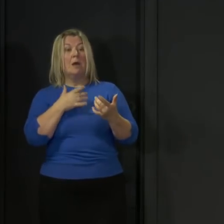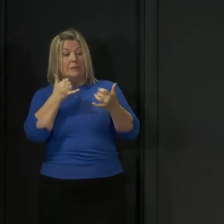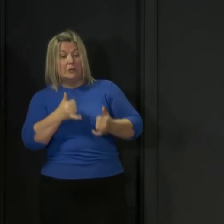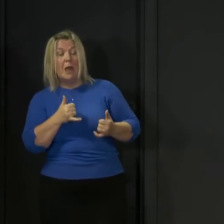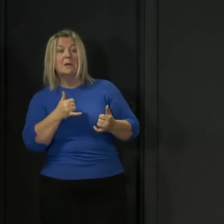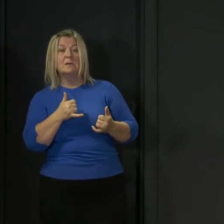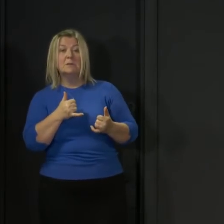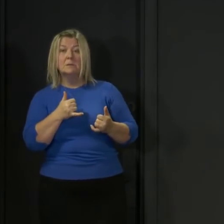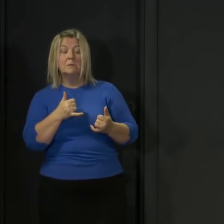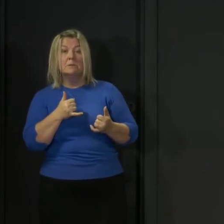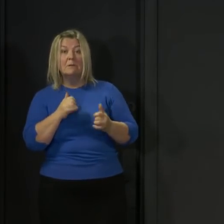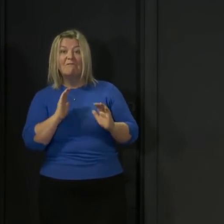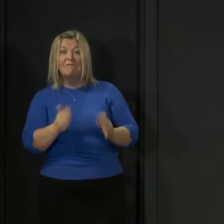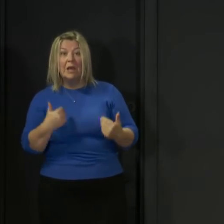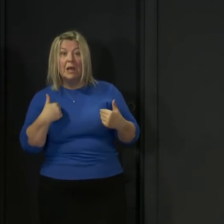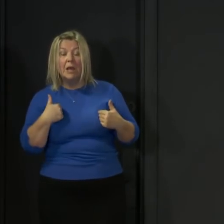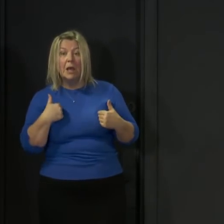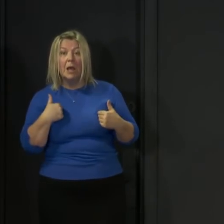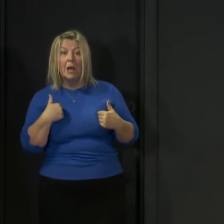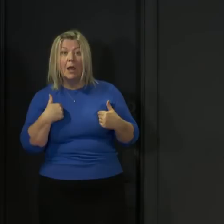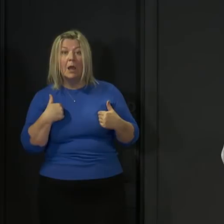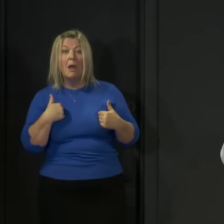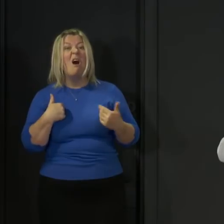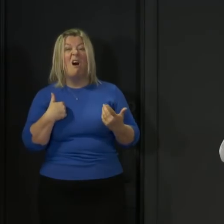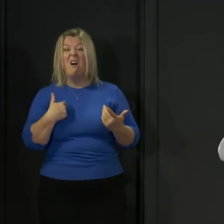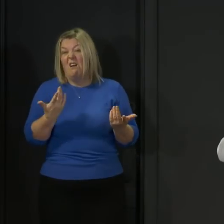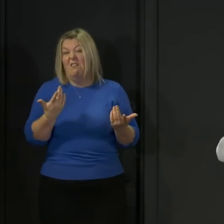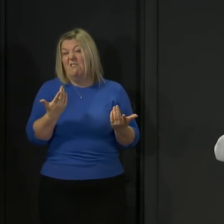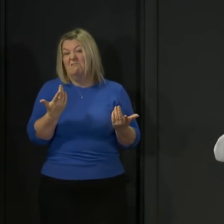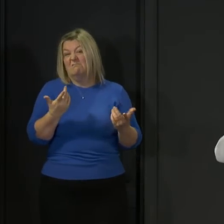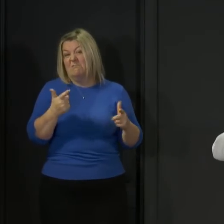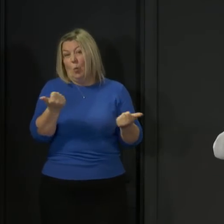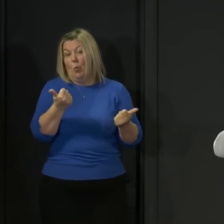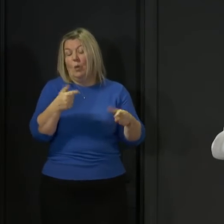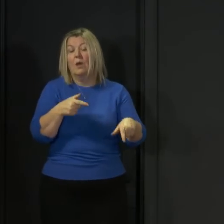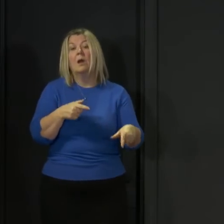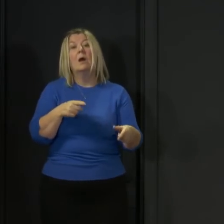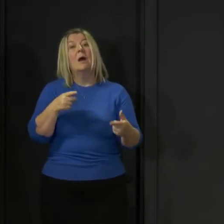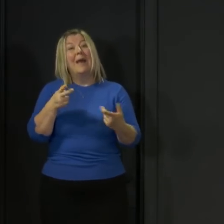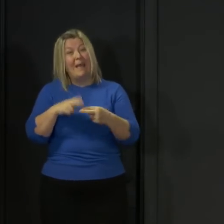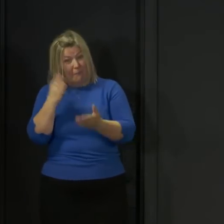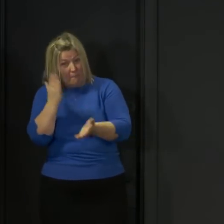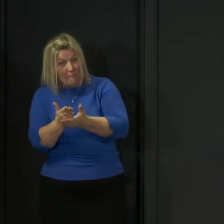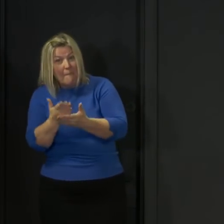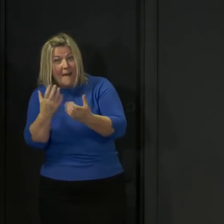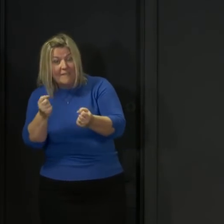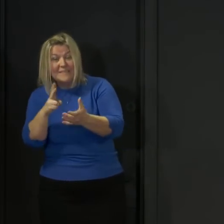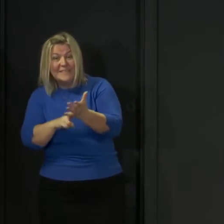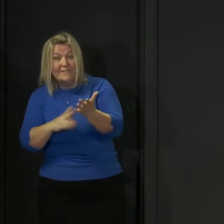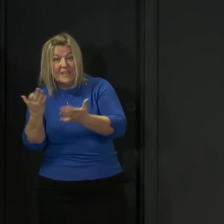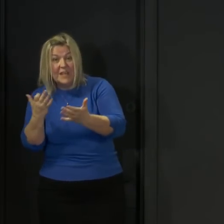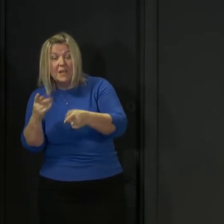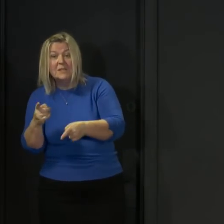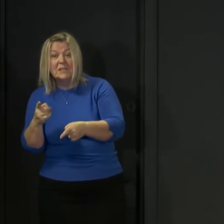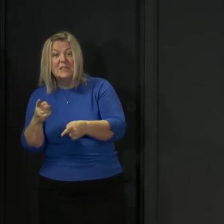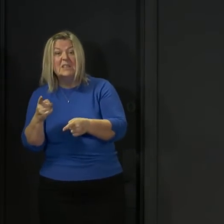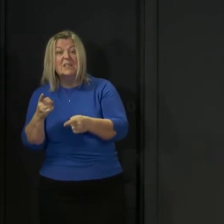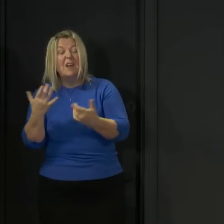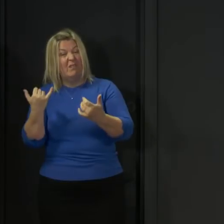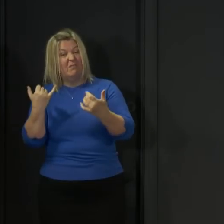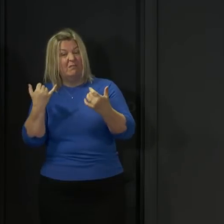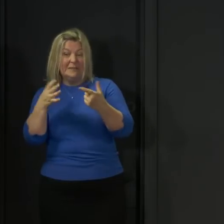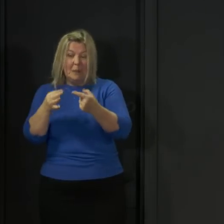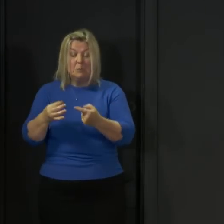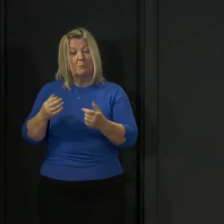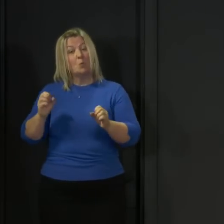isolate but if they test positive the advice would continue to be unless their symptoms worsen or are causing them concern there would be no need to seek medical attention